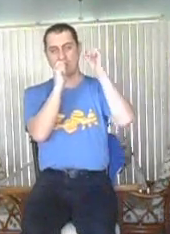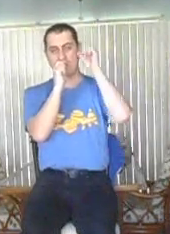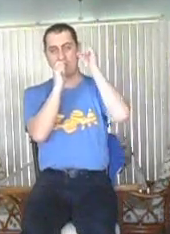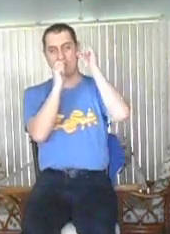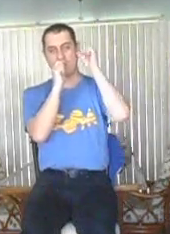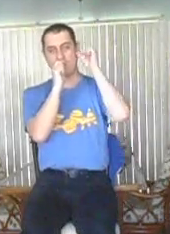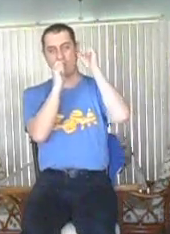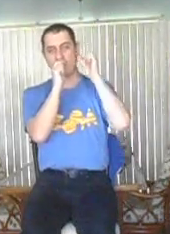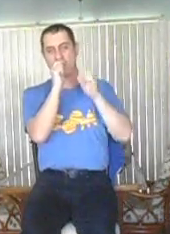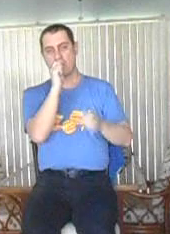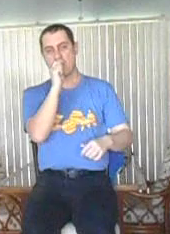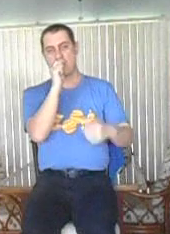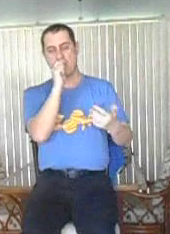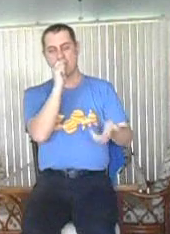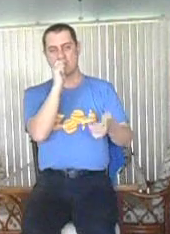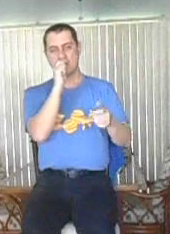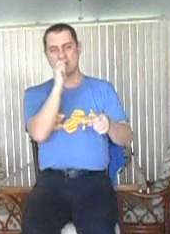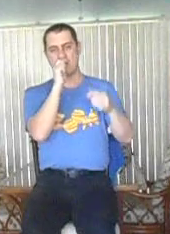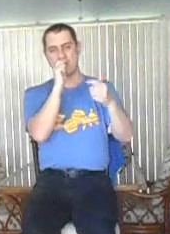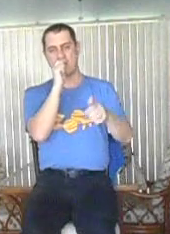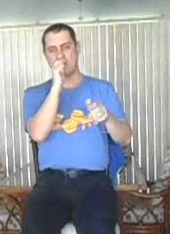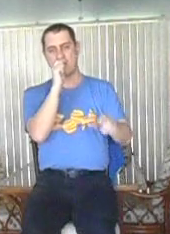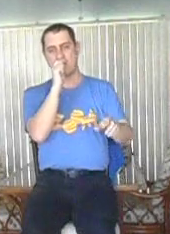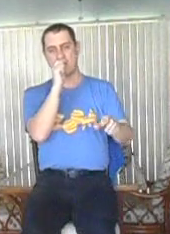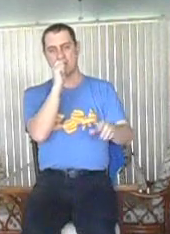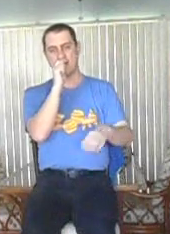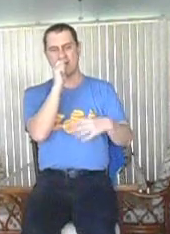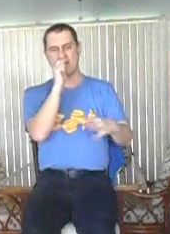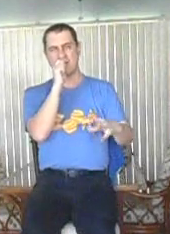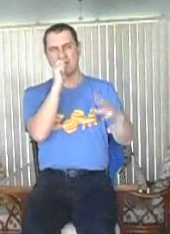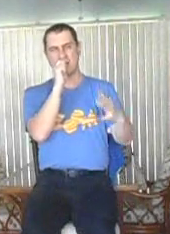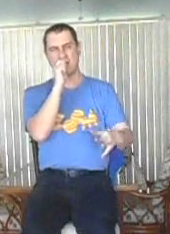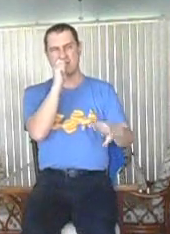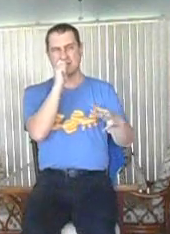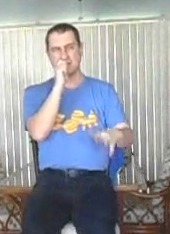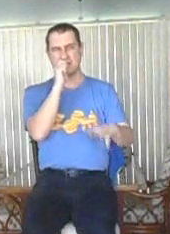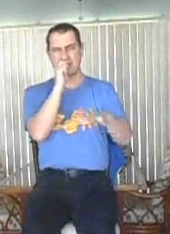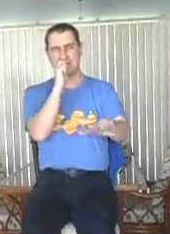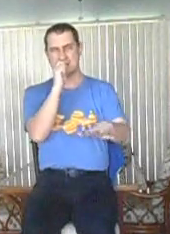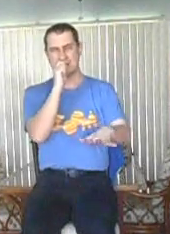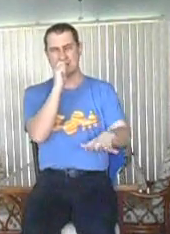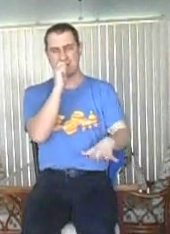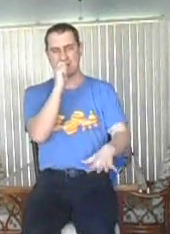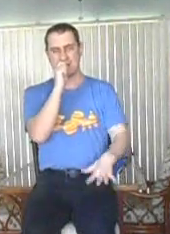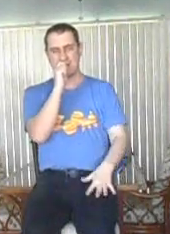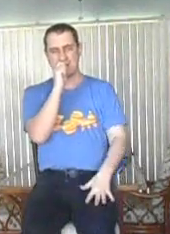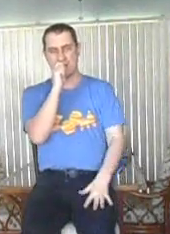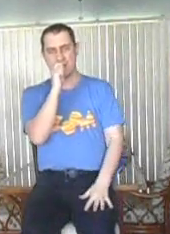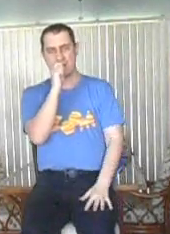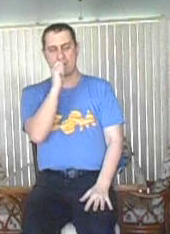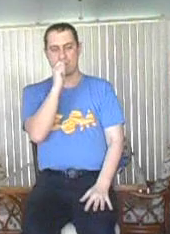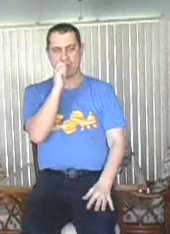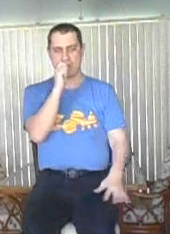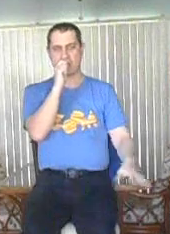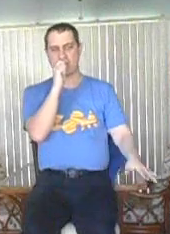you under your wrist And the girl's overrated Only fell in love cause she toxic Bad bitch, pull up on me